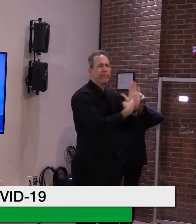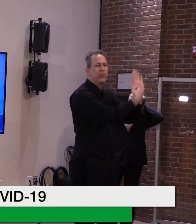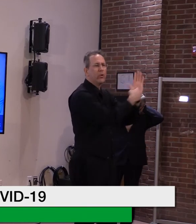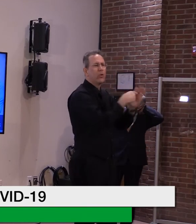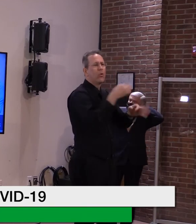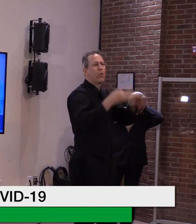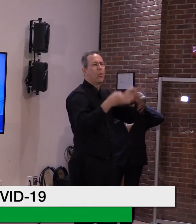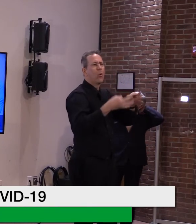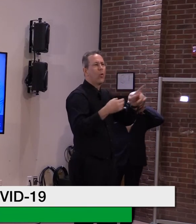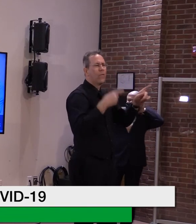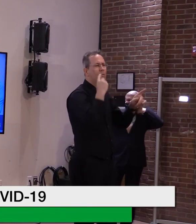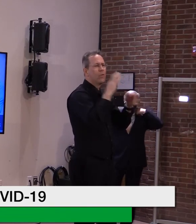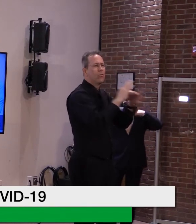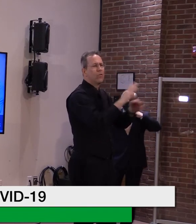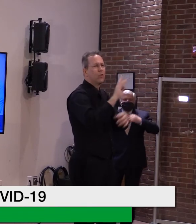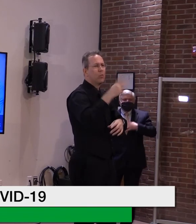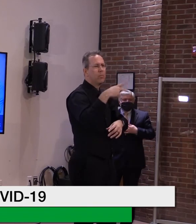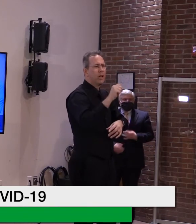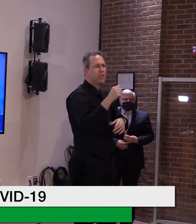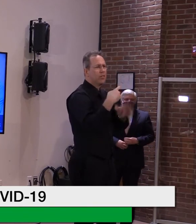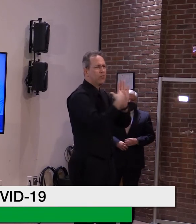best I stop there.